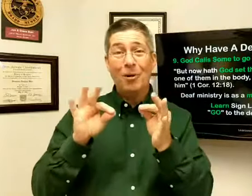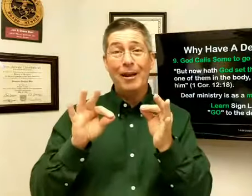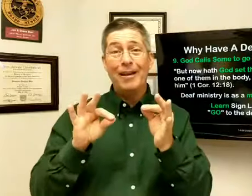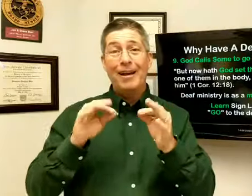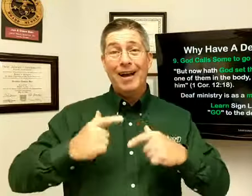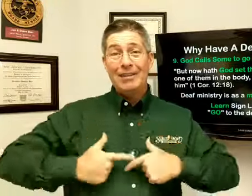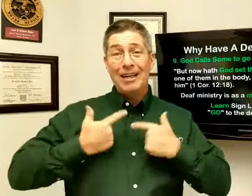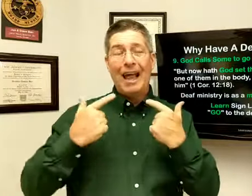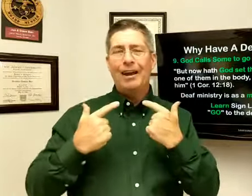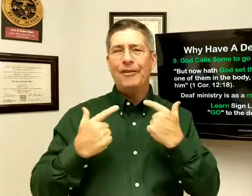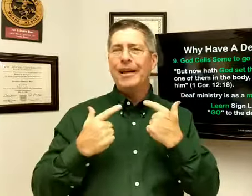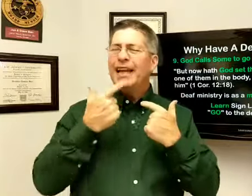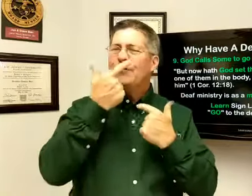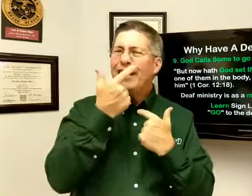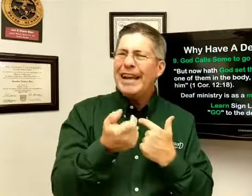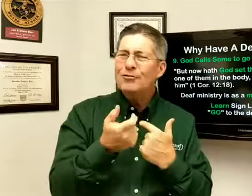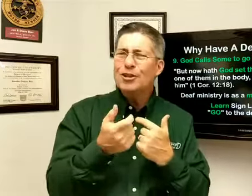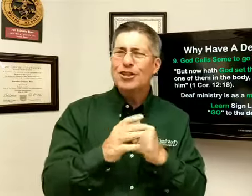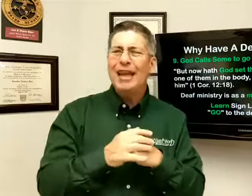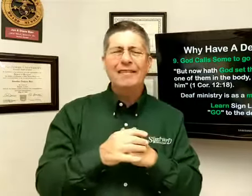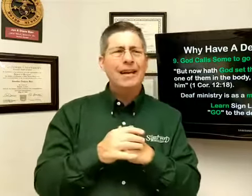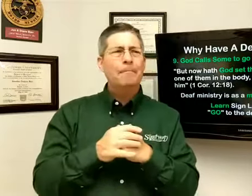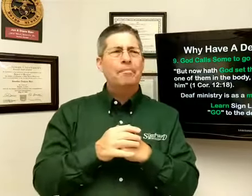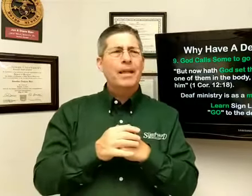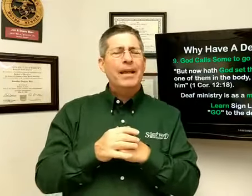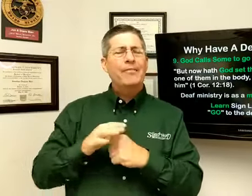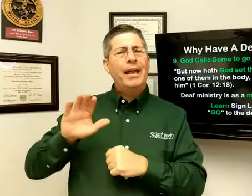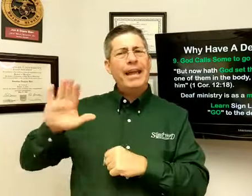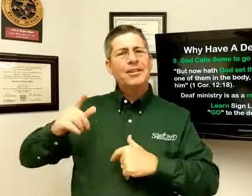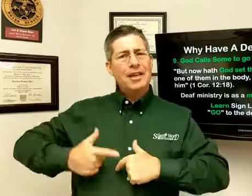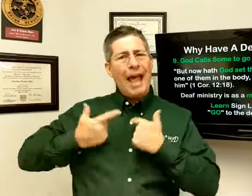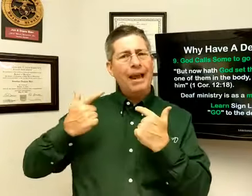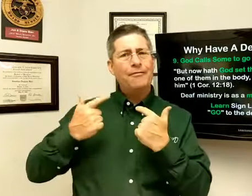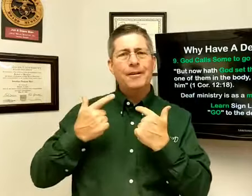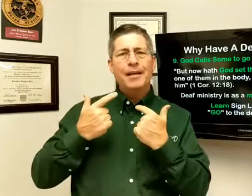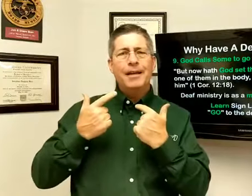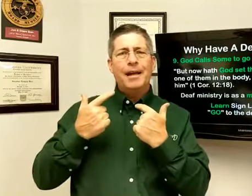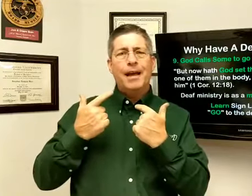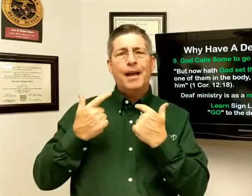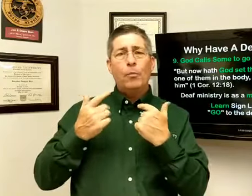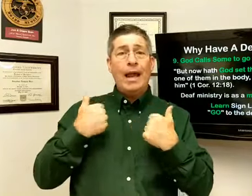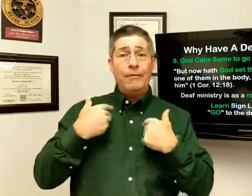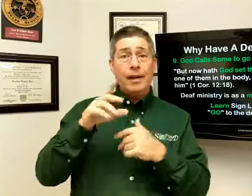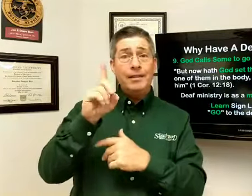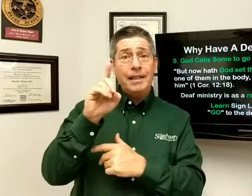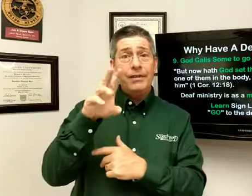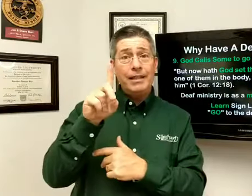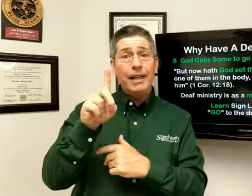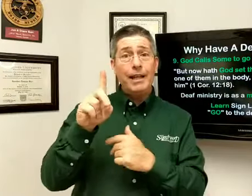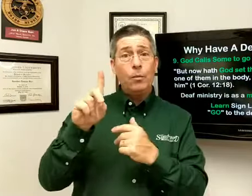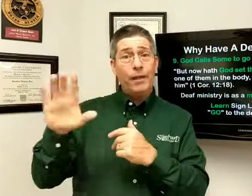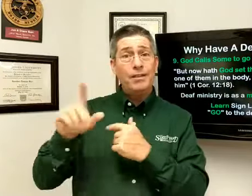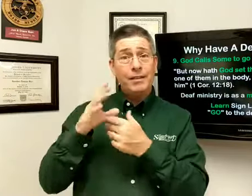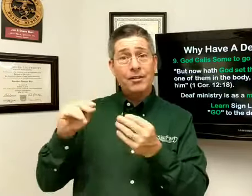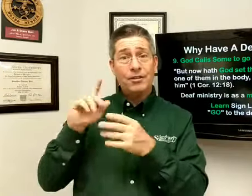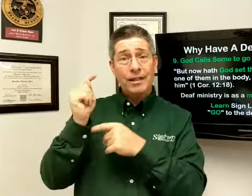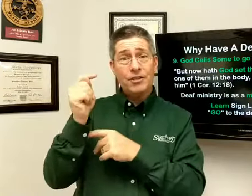of his life. And it's very interesting that his life, we have a DVD with his testimony